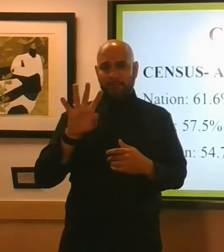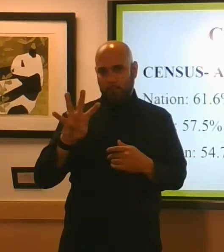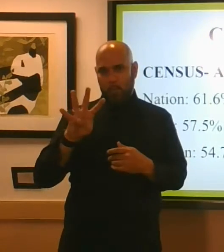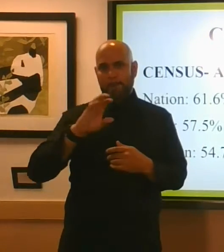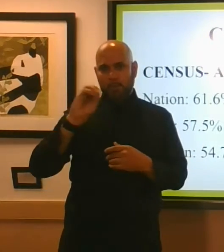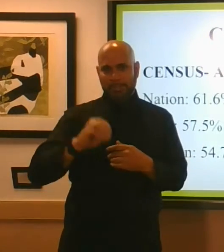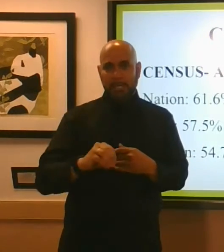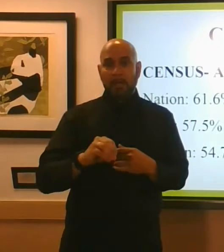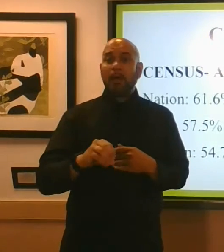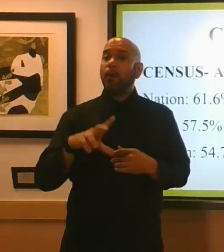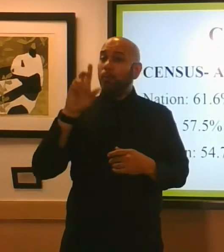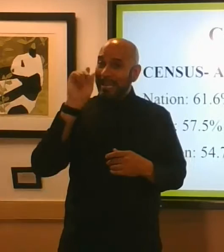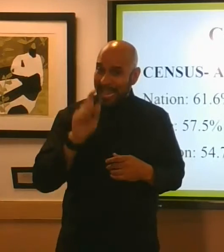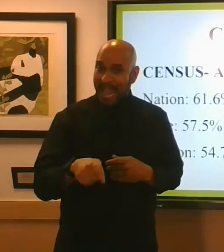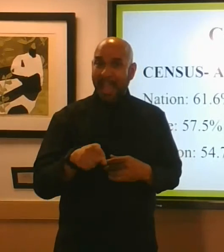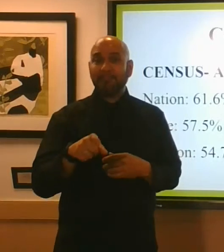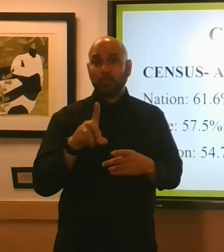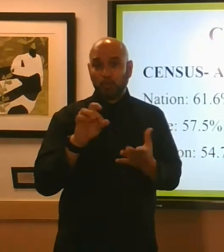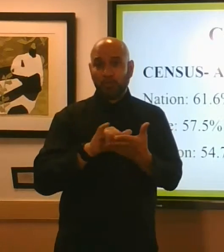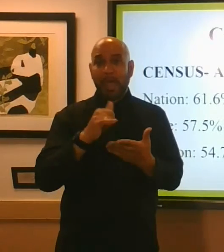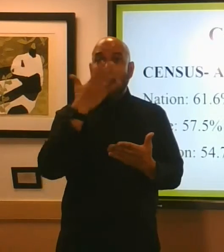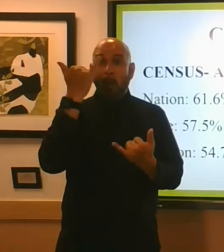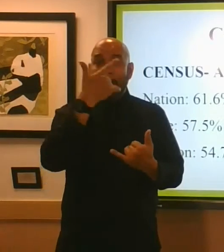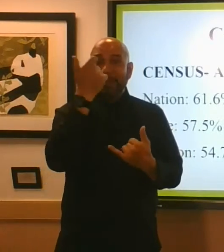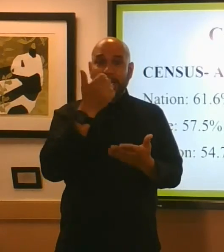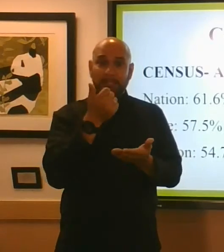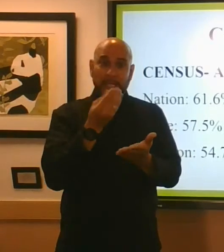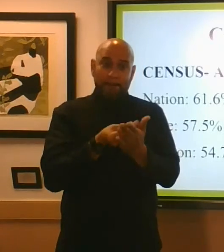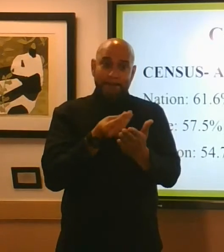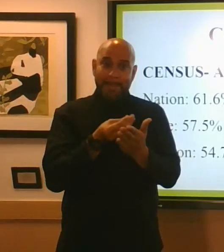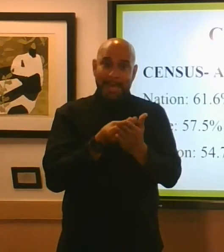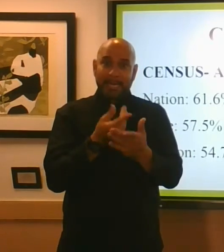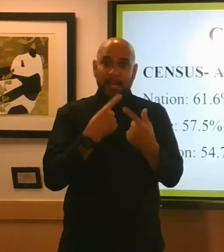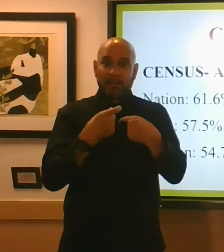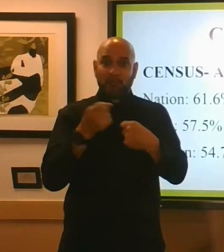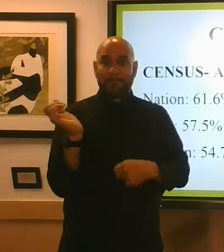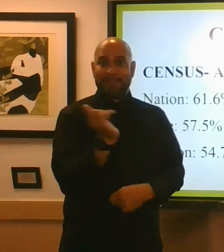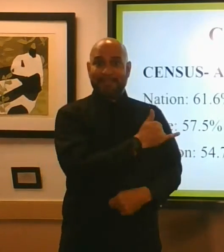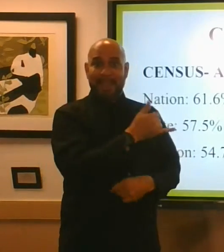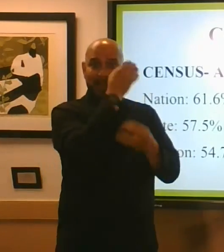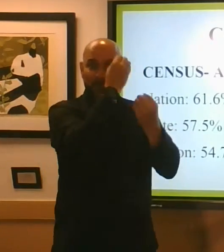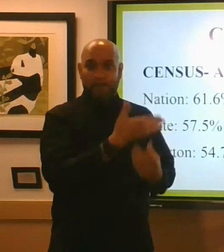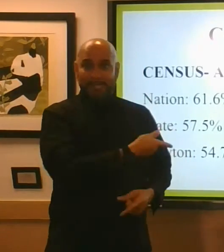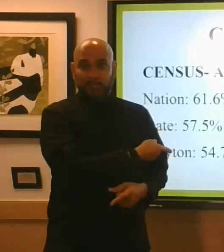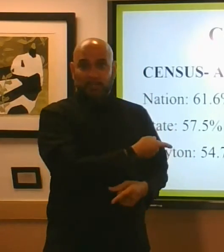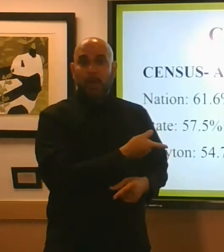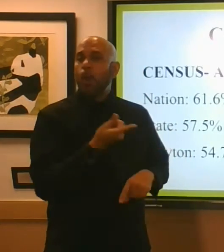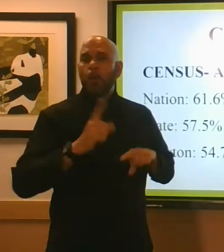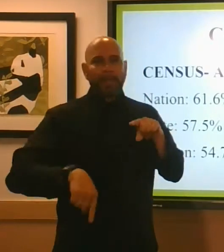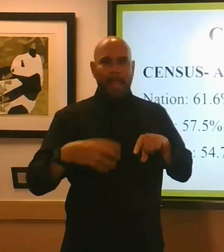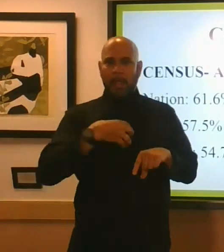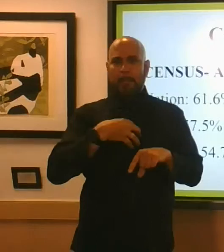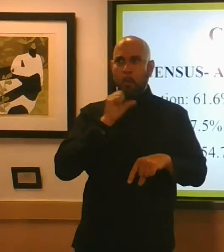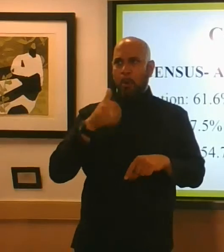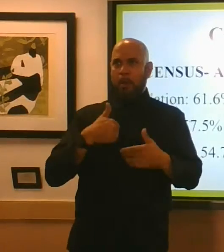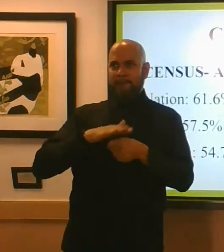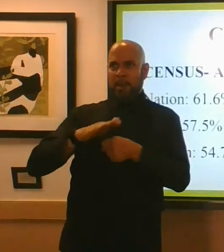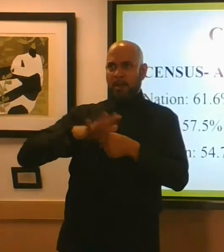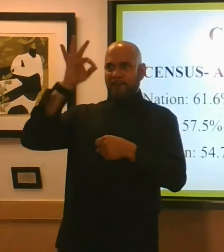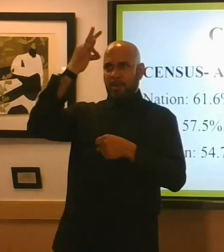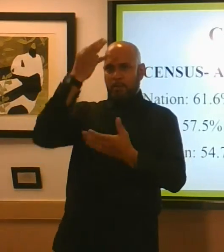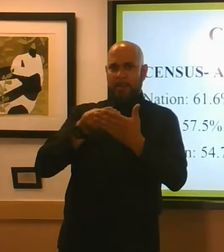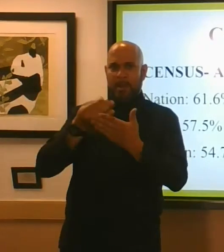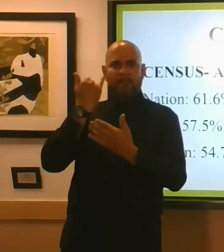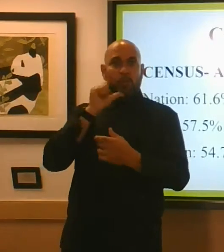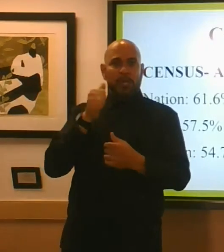remember money is direct federal funds are directly tied to us completing the census we can't complain that we don't have enough federal money if we